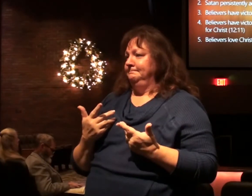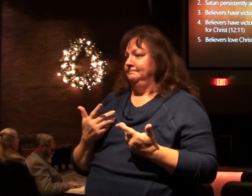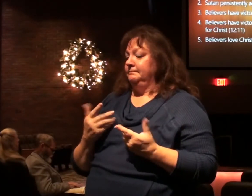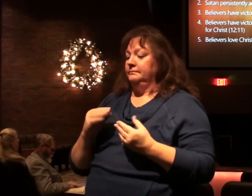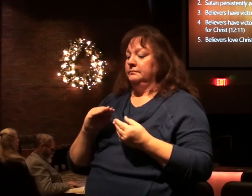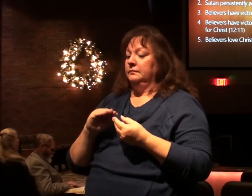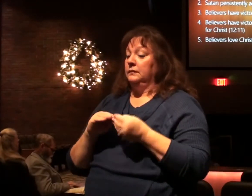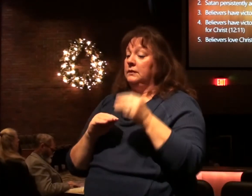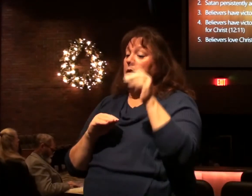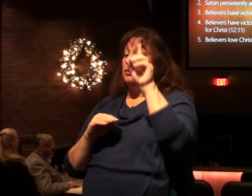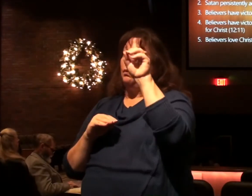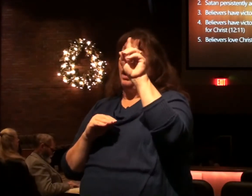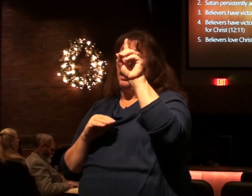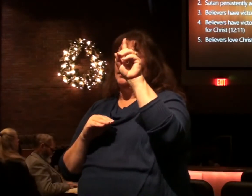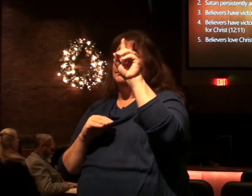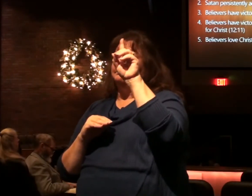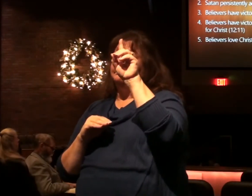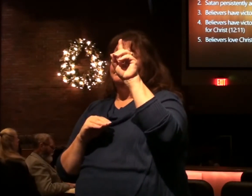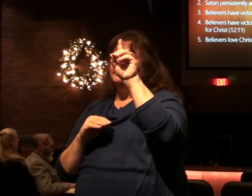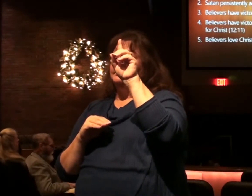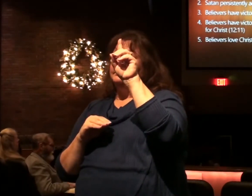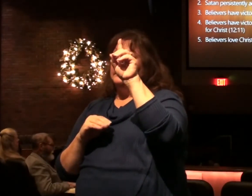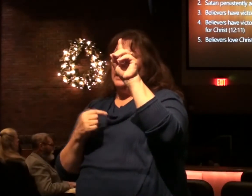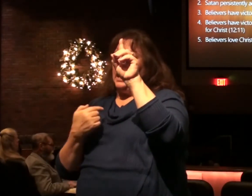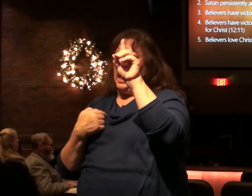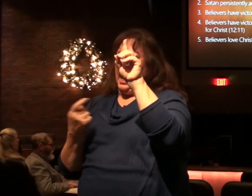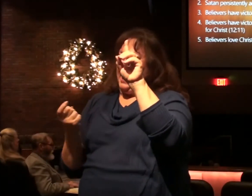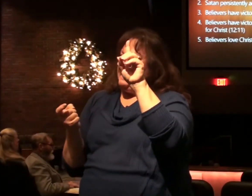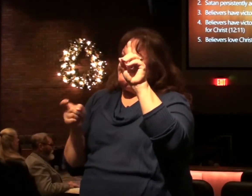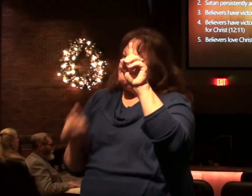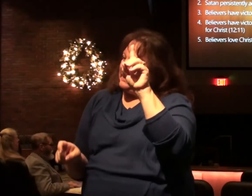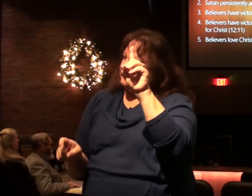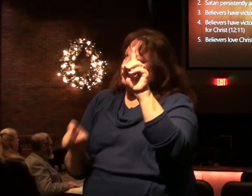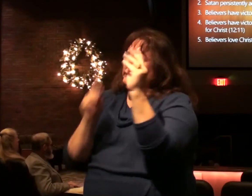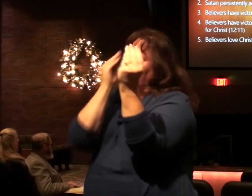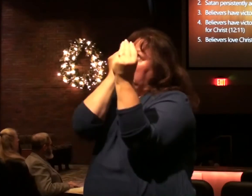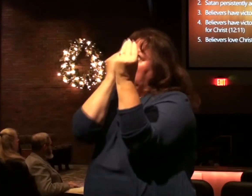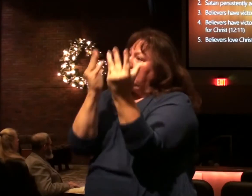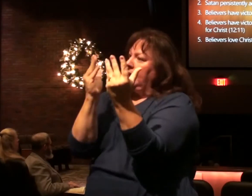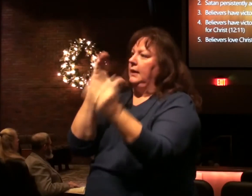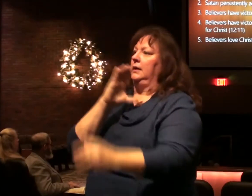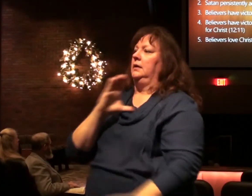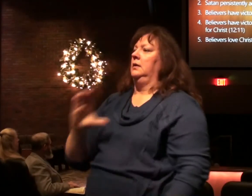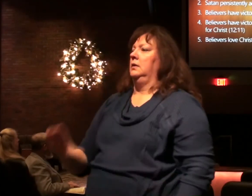Number one I must be faithful to Christ.